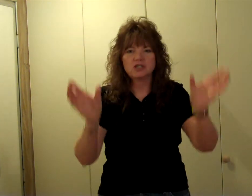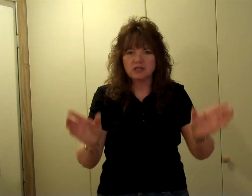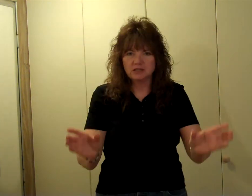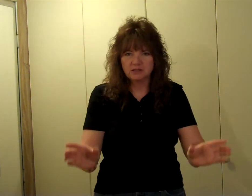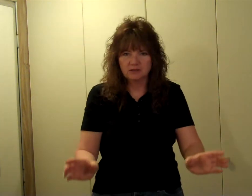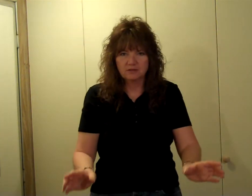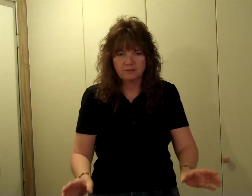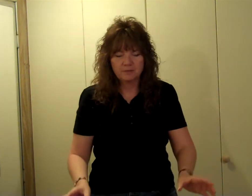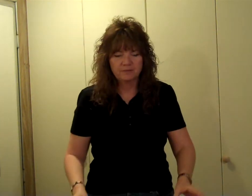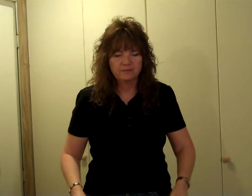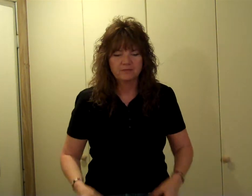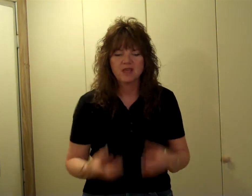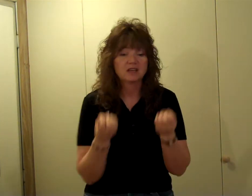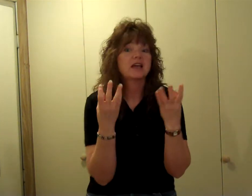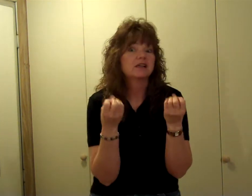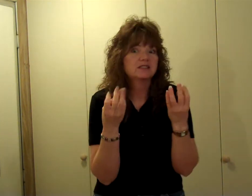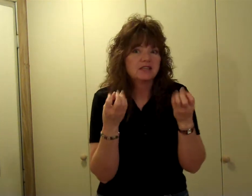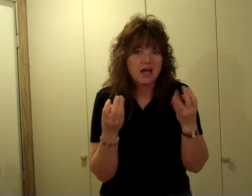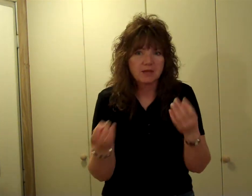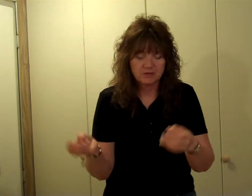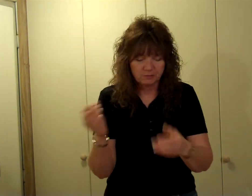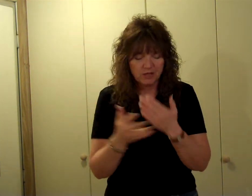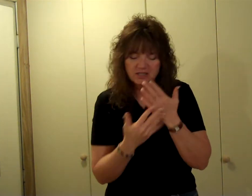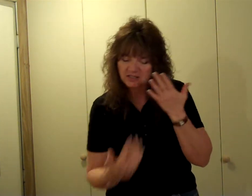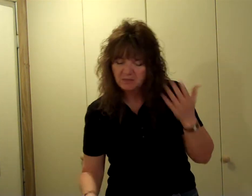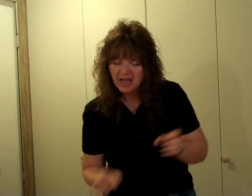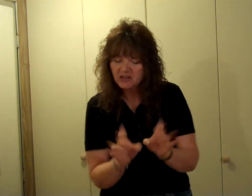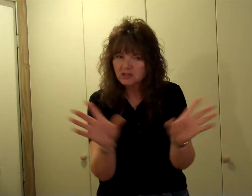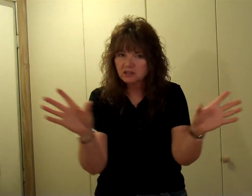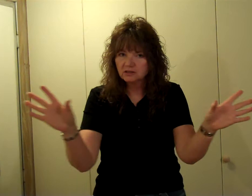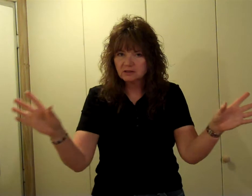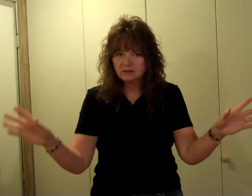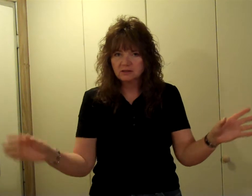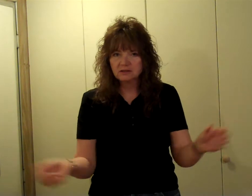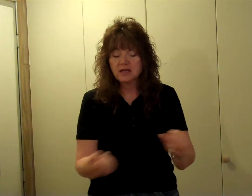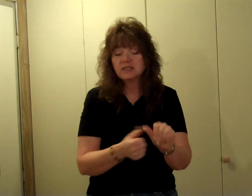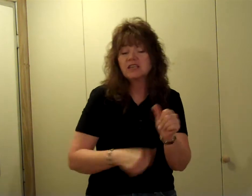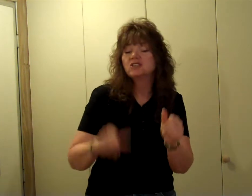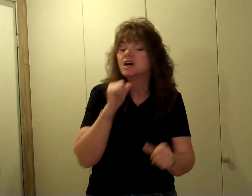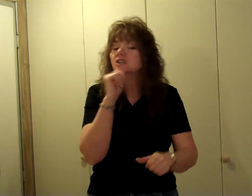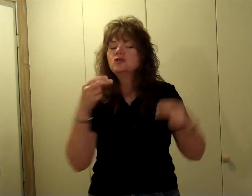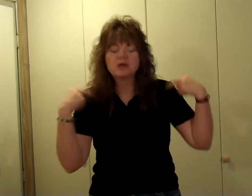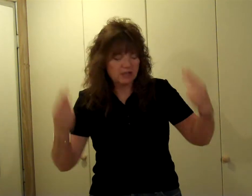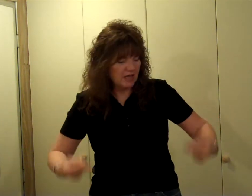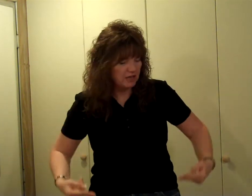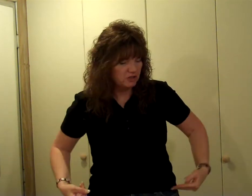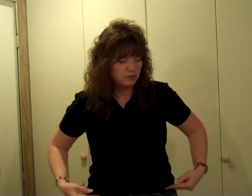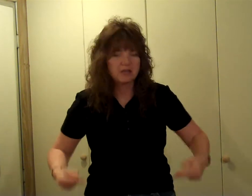shell. Countless times the blood splattered, as each human lash began.